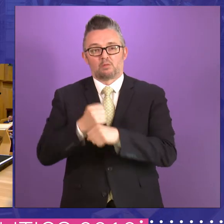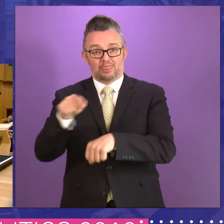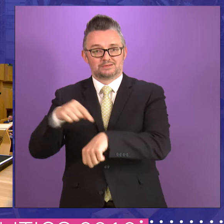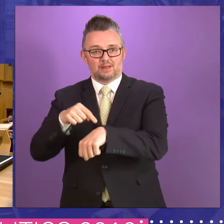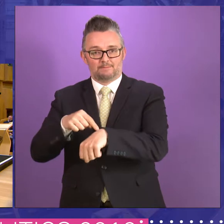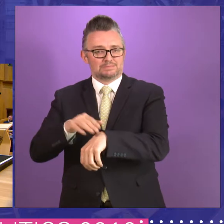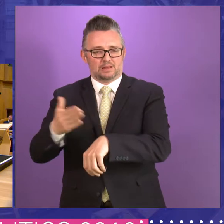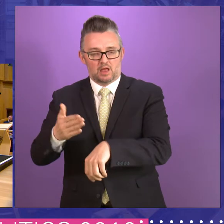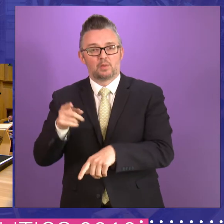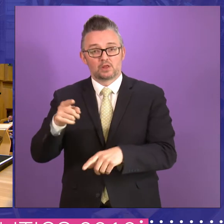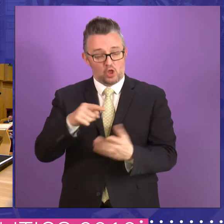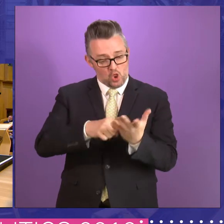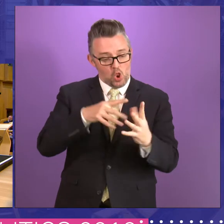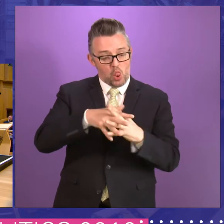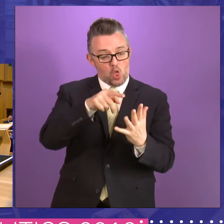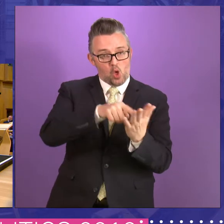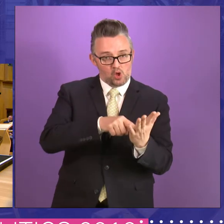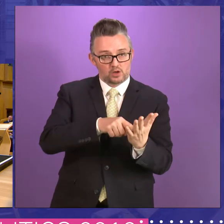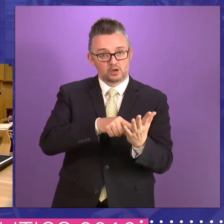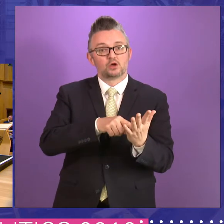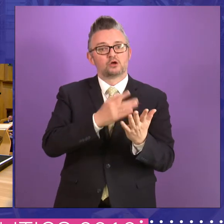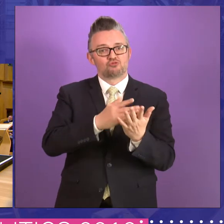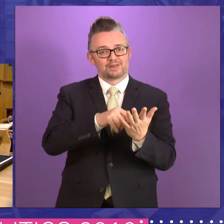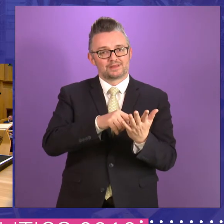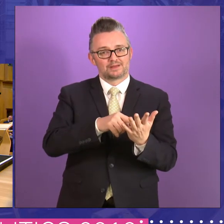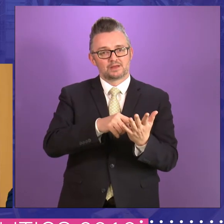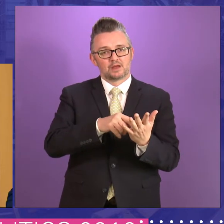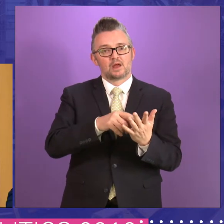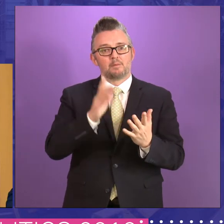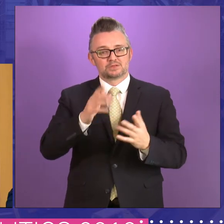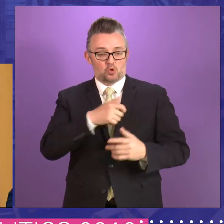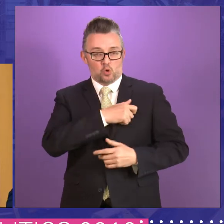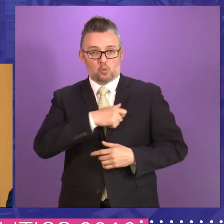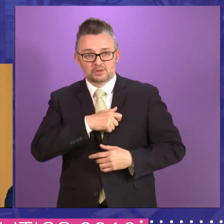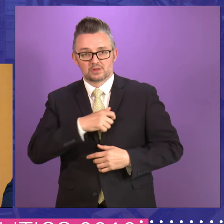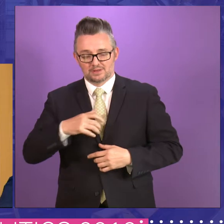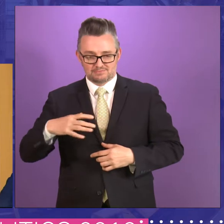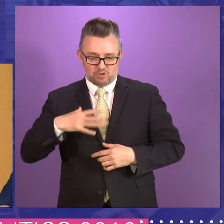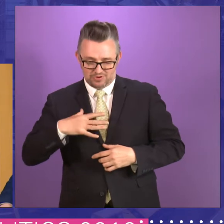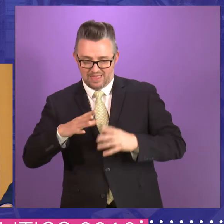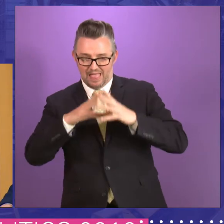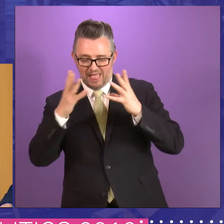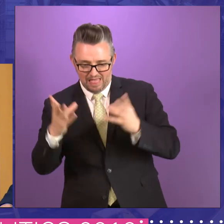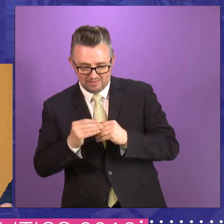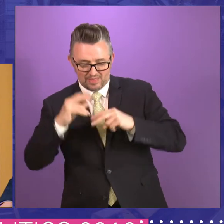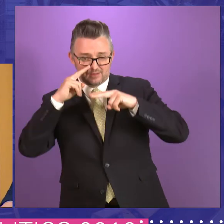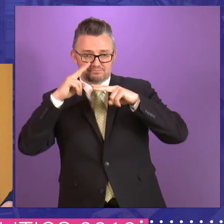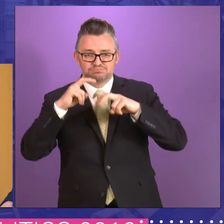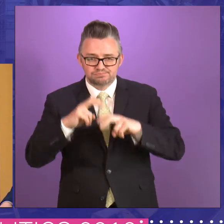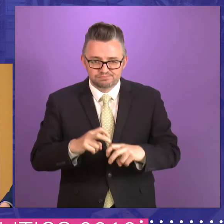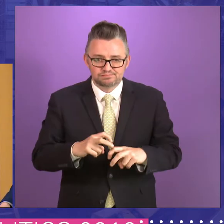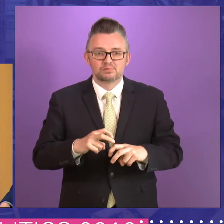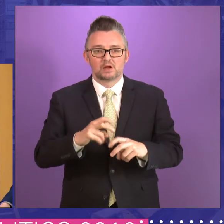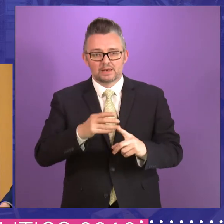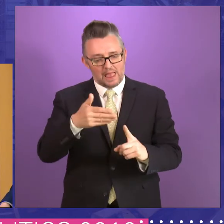the strength of the legislation is only going to be as good as the scrutiny, the preparation, the exploration, and the ability